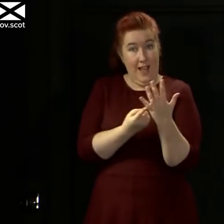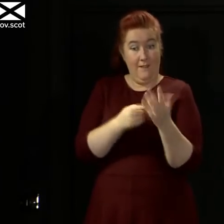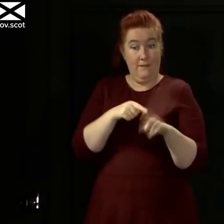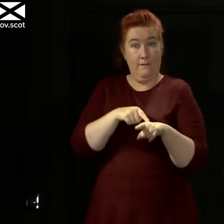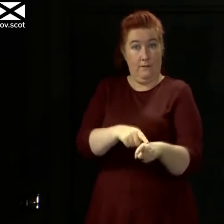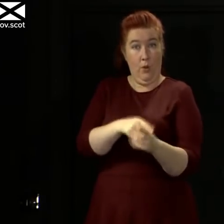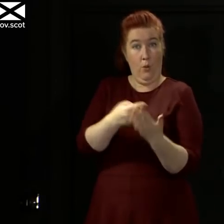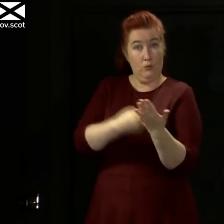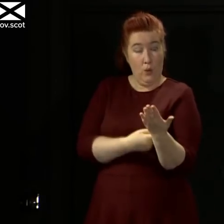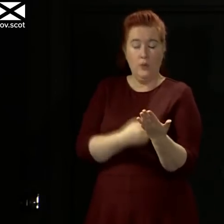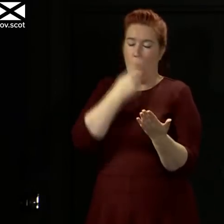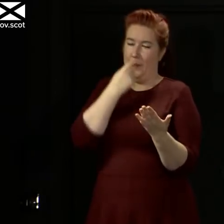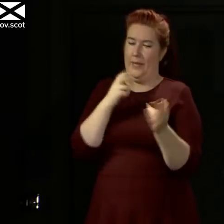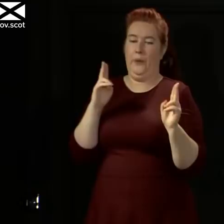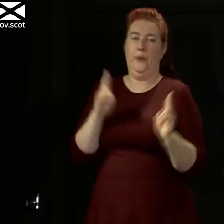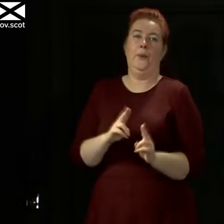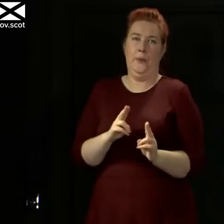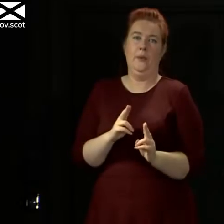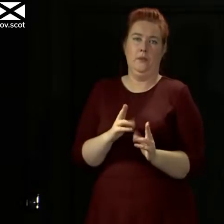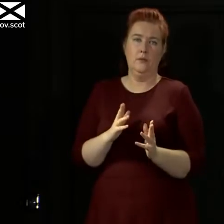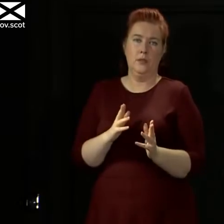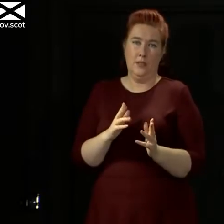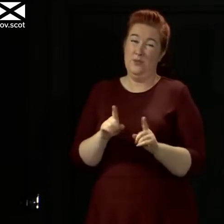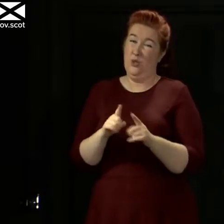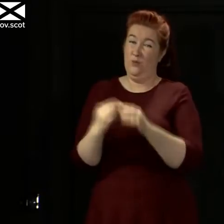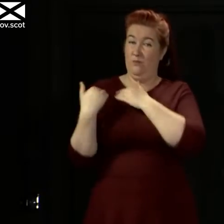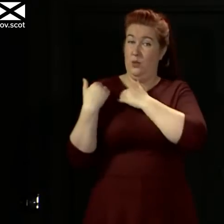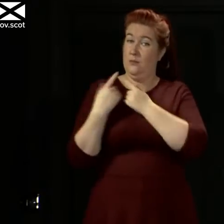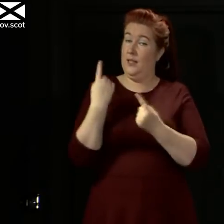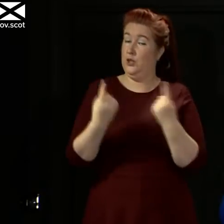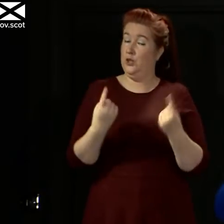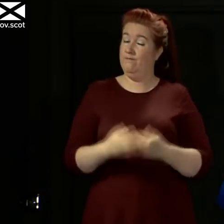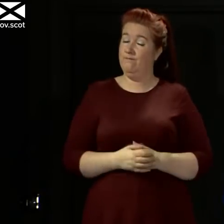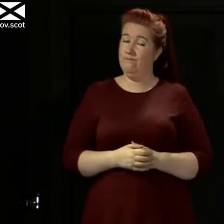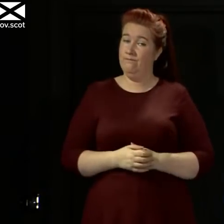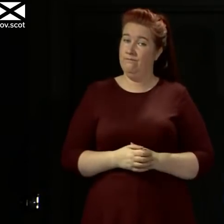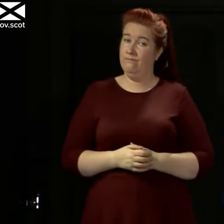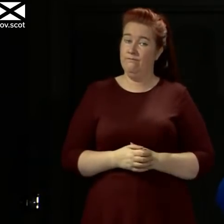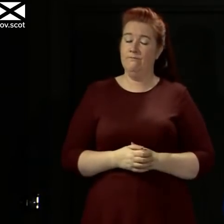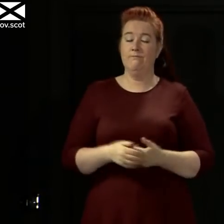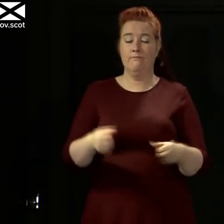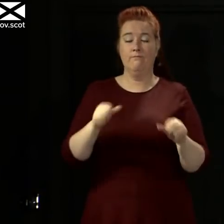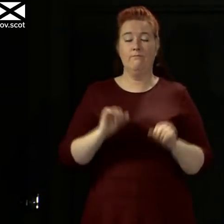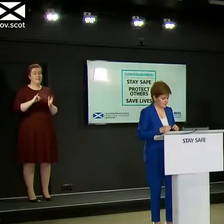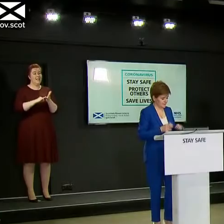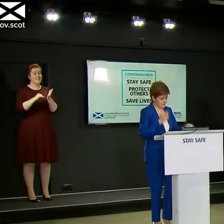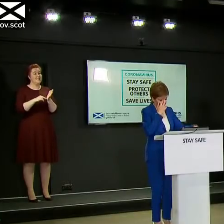So it comes back to that obligation that rests on all of us. Sharon, through STV.